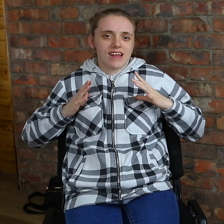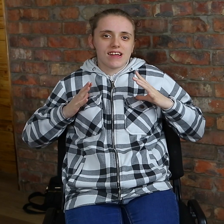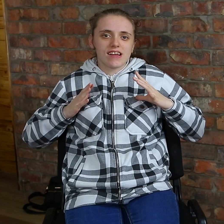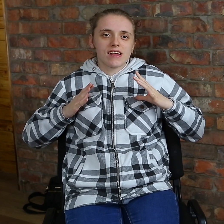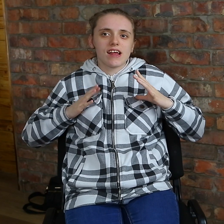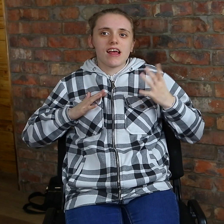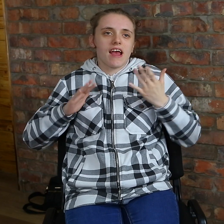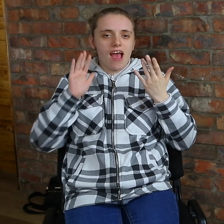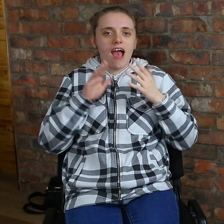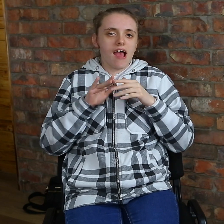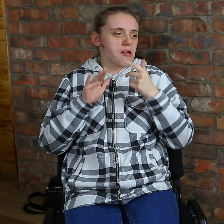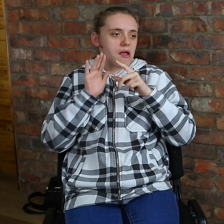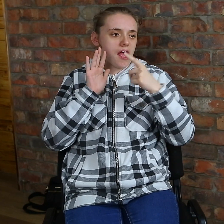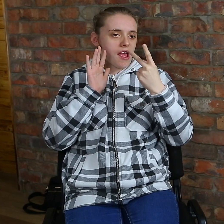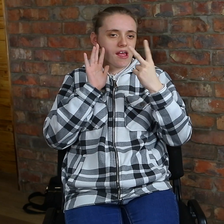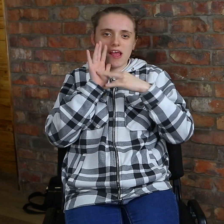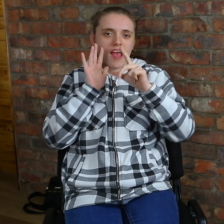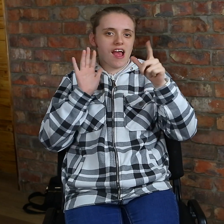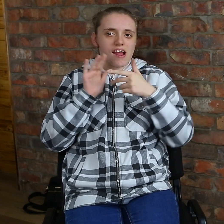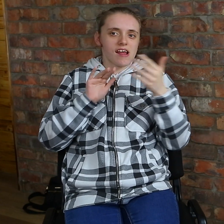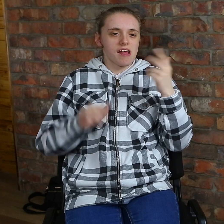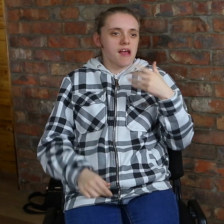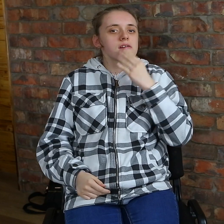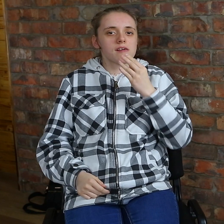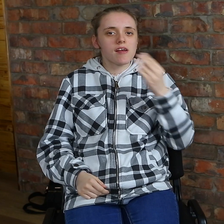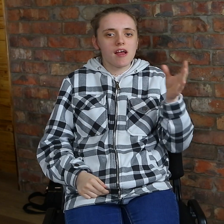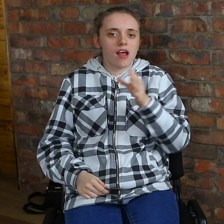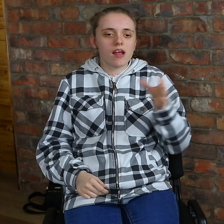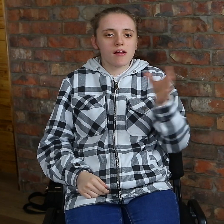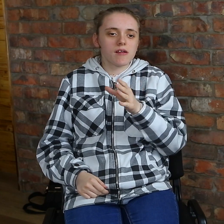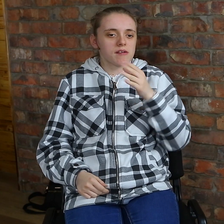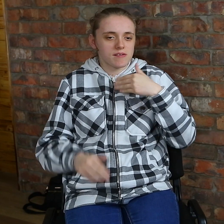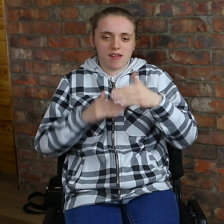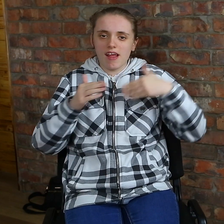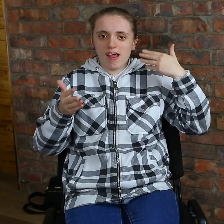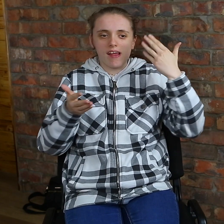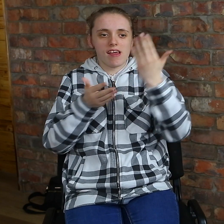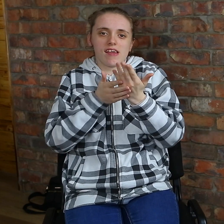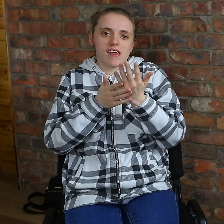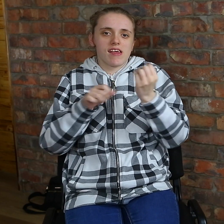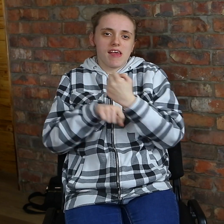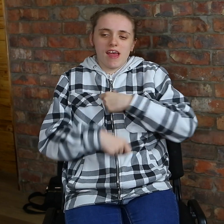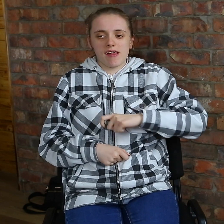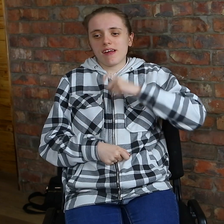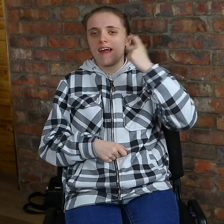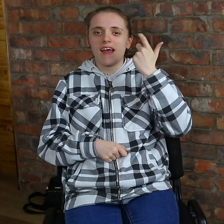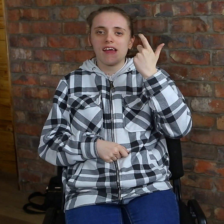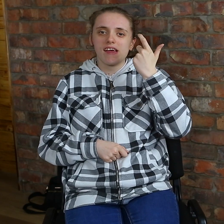stay very long. I just didn't feel ready. I felt really nervous. But later I got used to coming and I've been coming now for